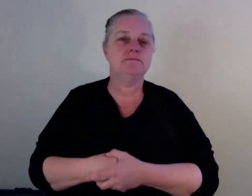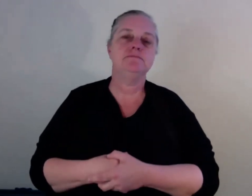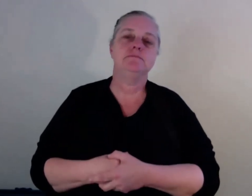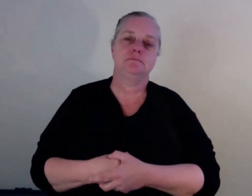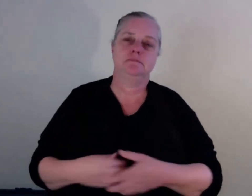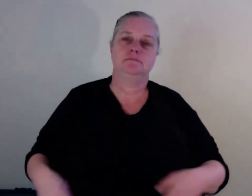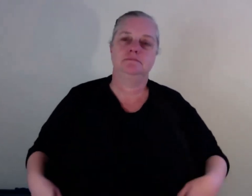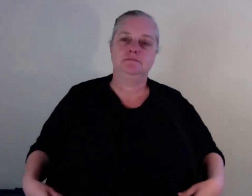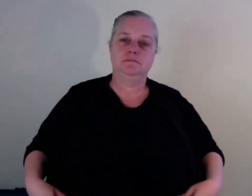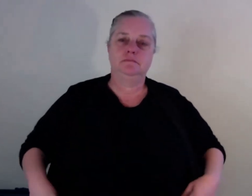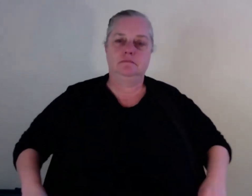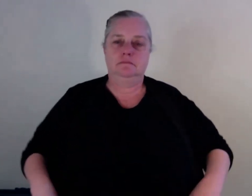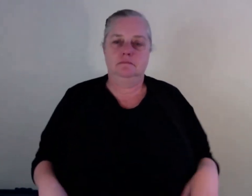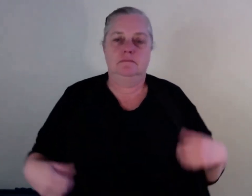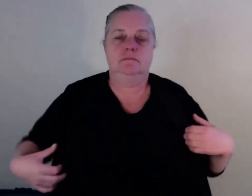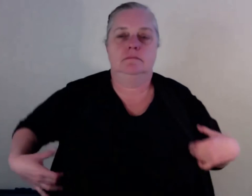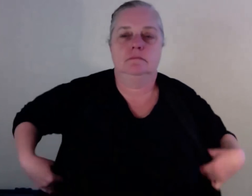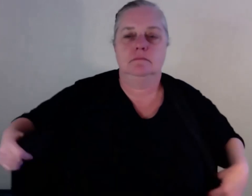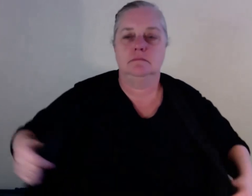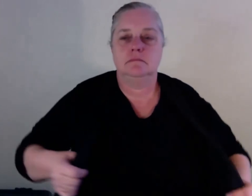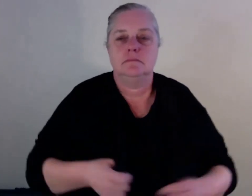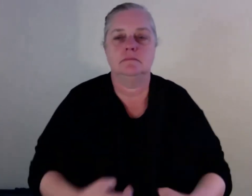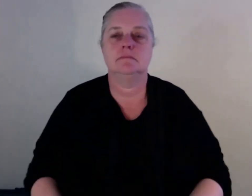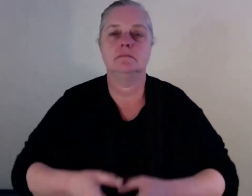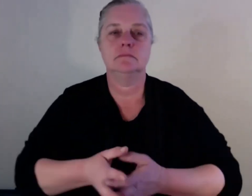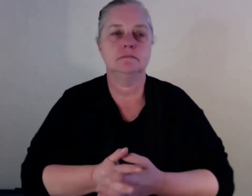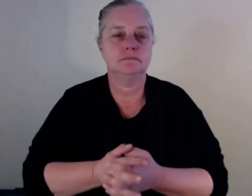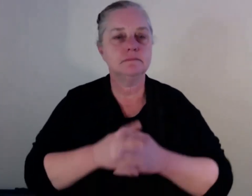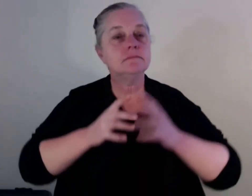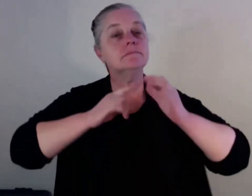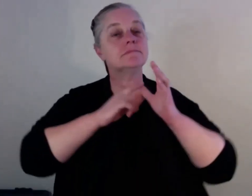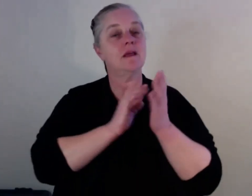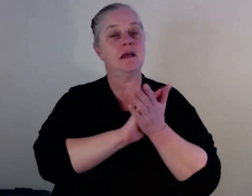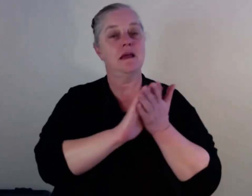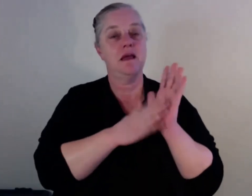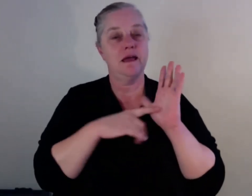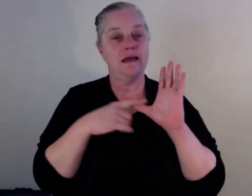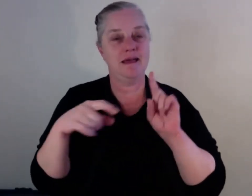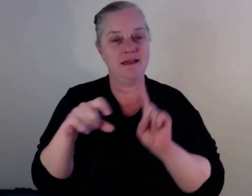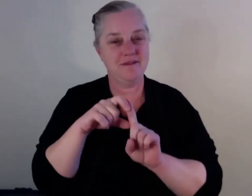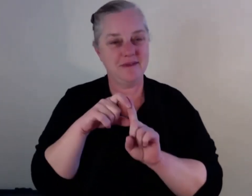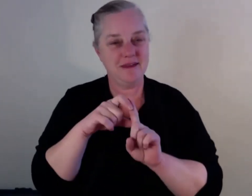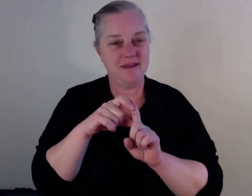Thanks so much, Gail. Um, Ahmed, if you'd like to go next, um, just chatting about barriers. Yeah,